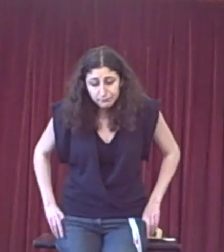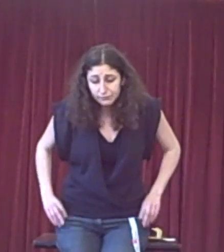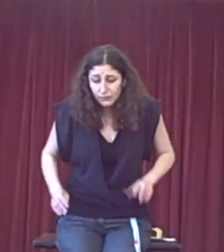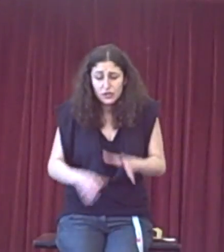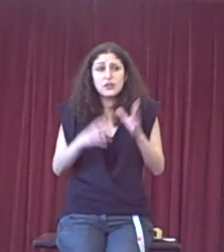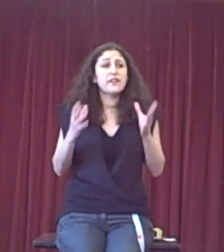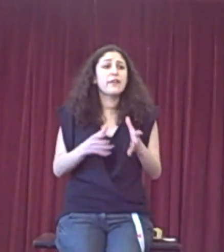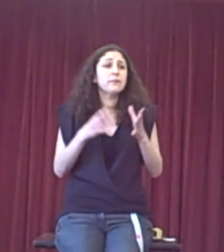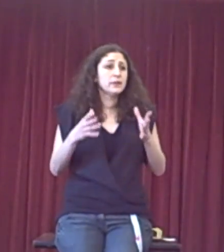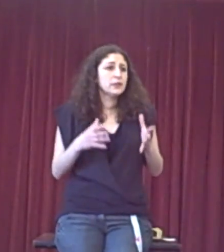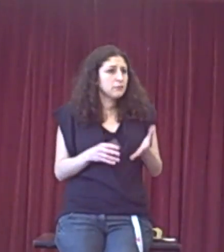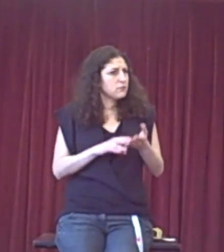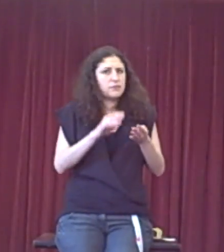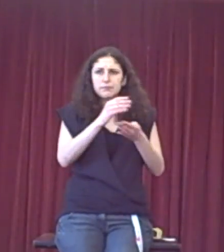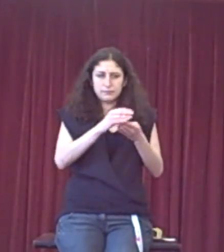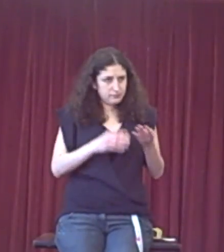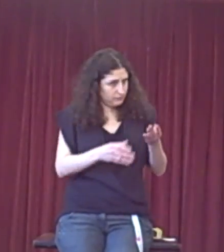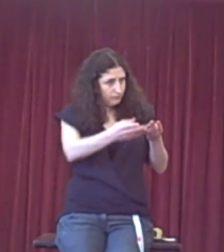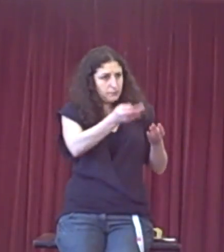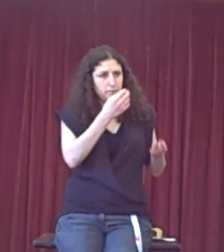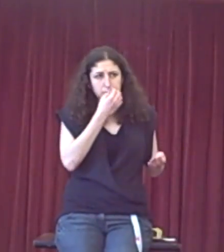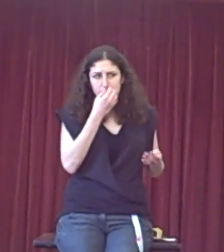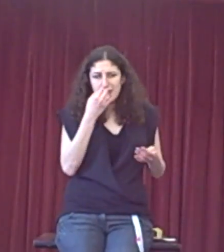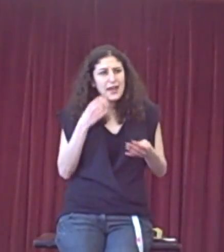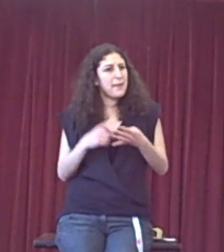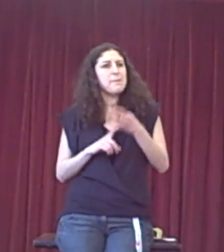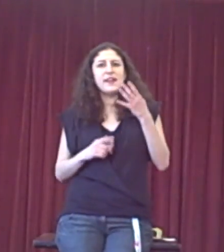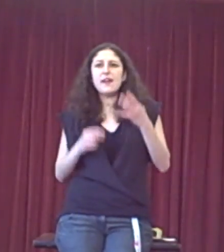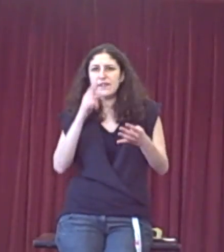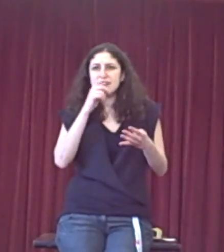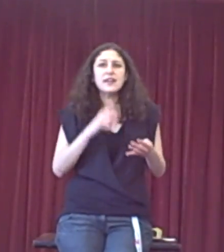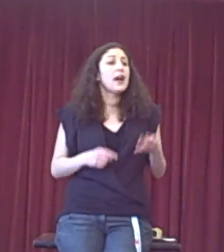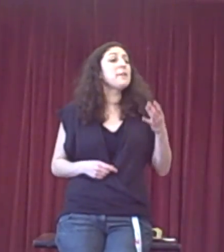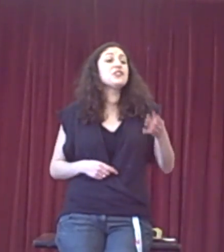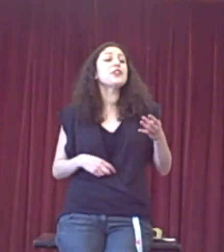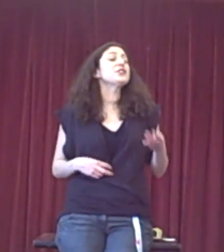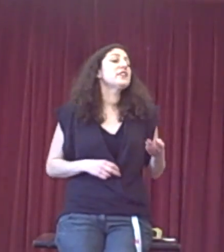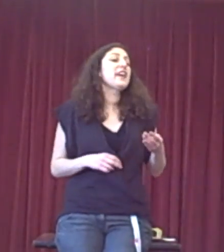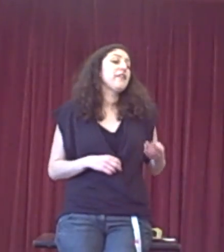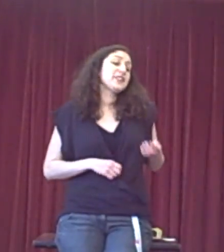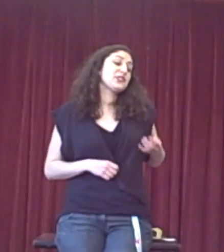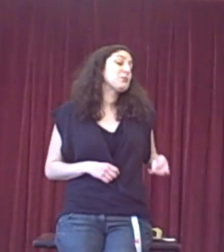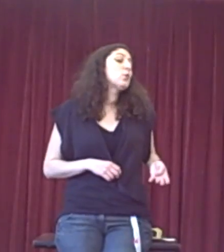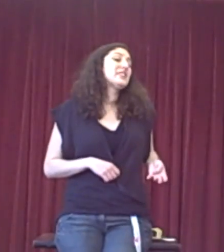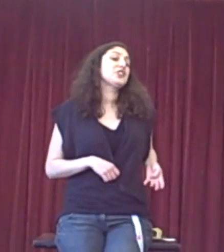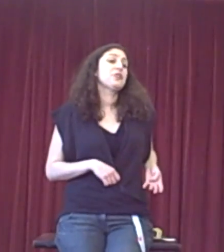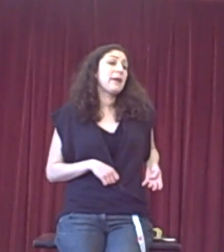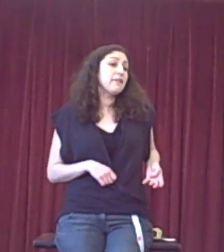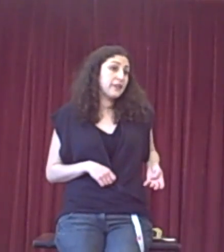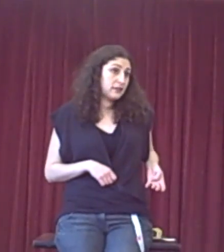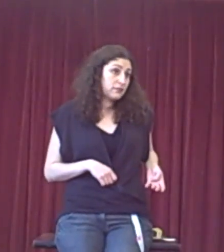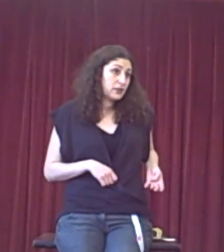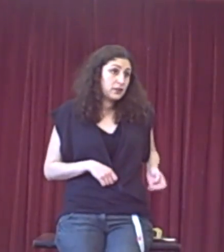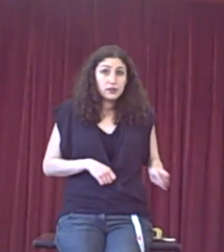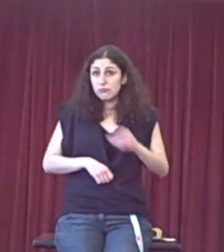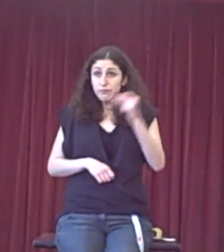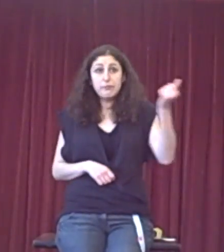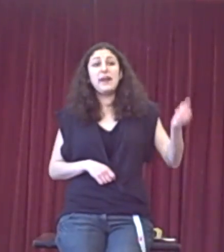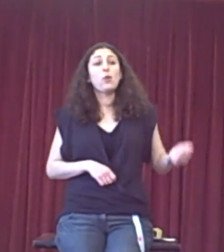Or just treat two things in one point. Yeah, maybe. it's, I mean, don't do that if it's a small additional benefit. Pick